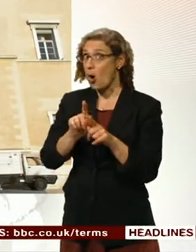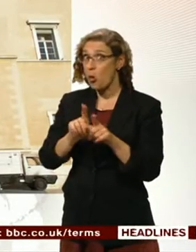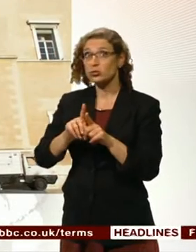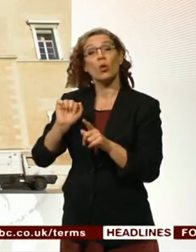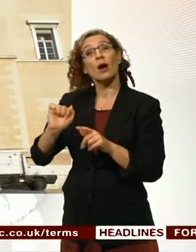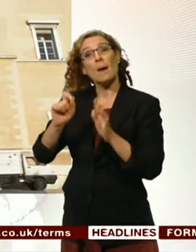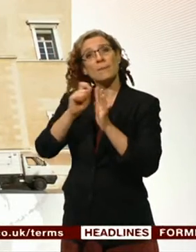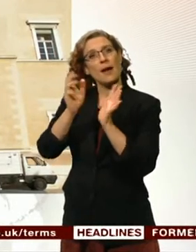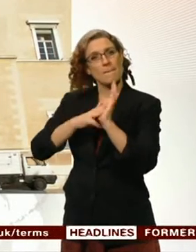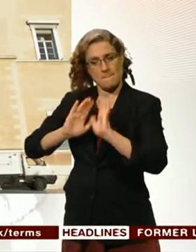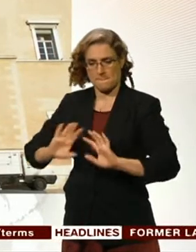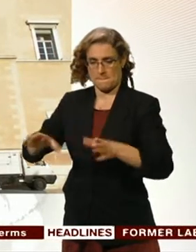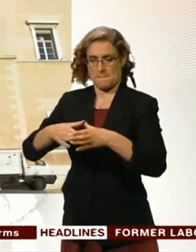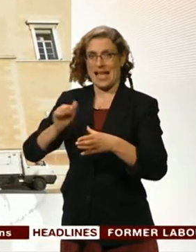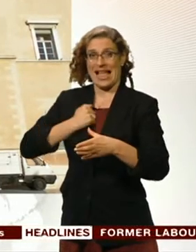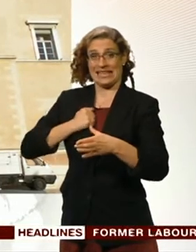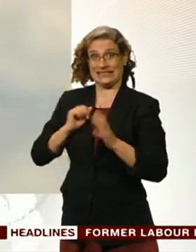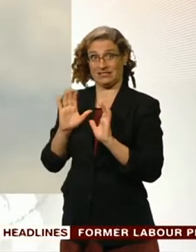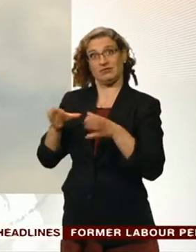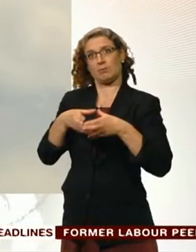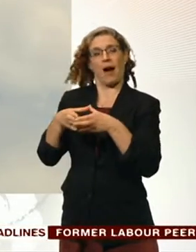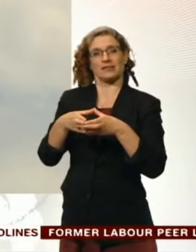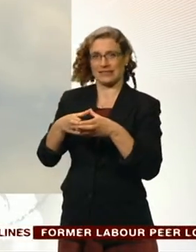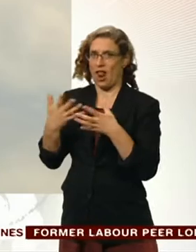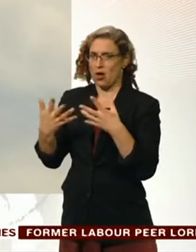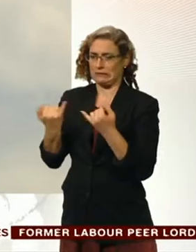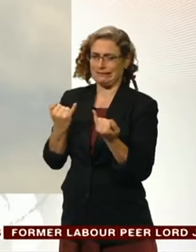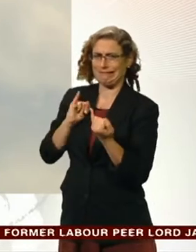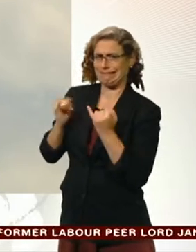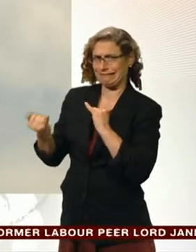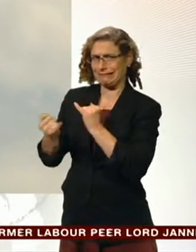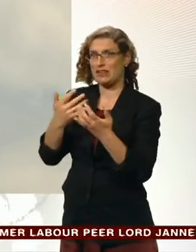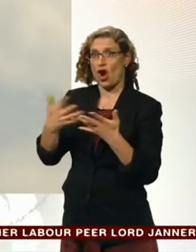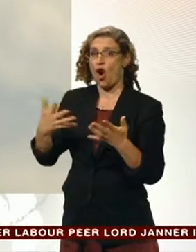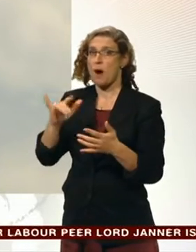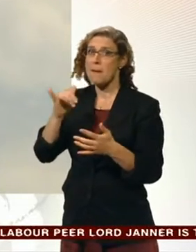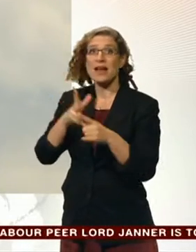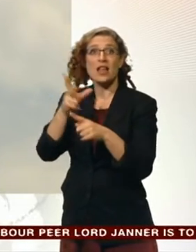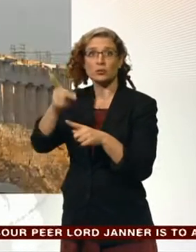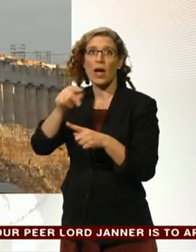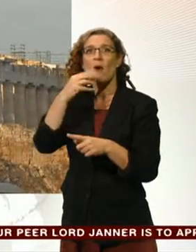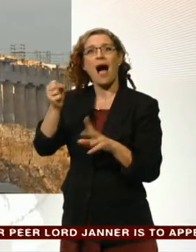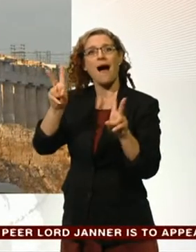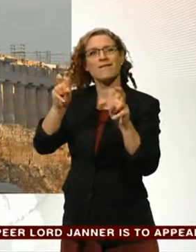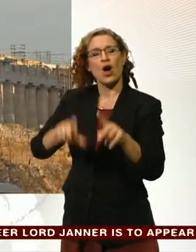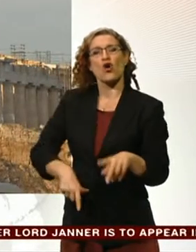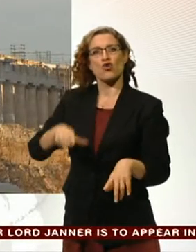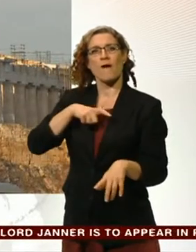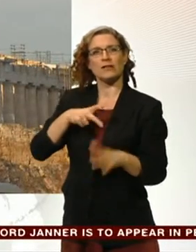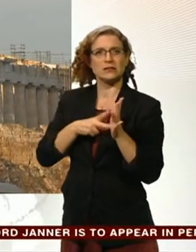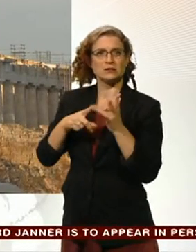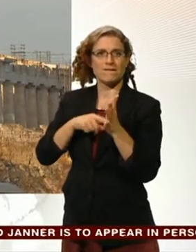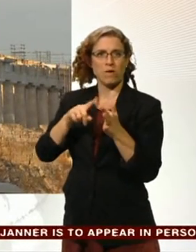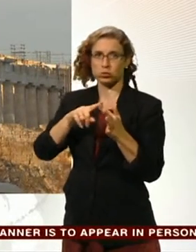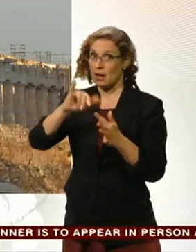colleagues means his government now hangs by a thread. There's talk of a confidence vote as early as next week and possible snap elections